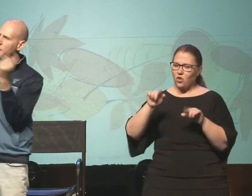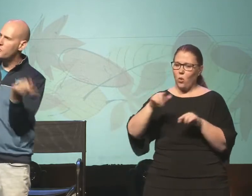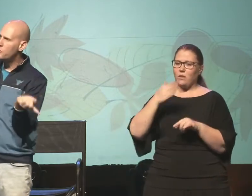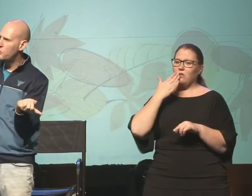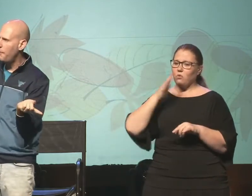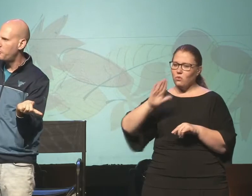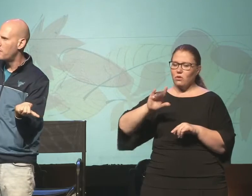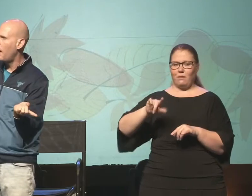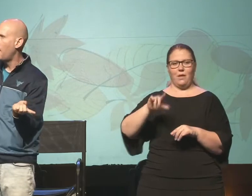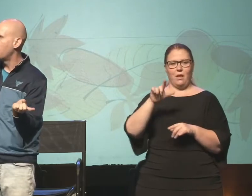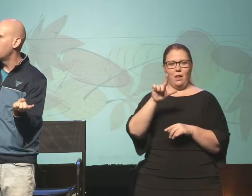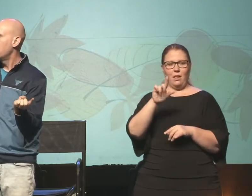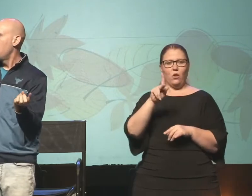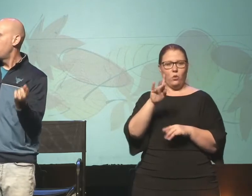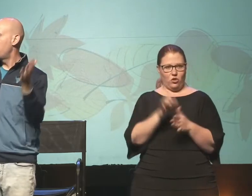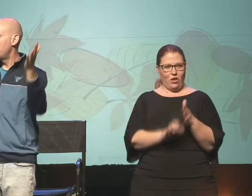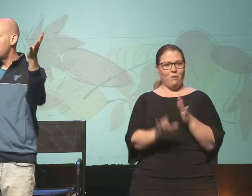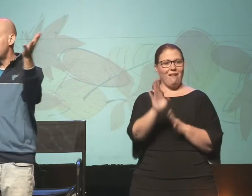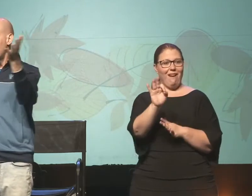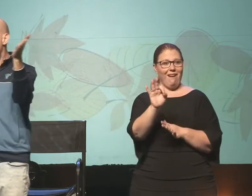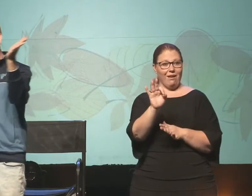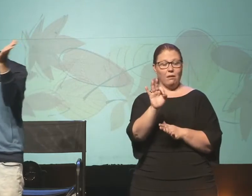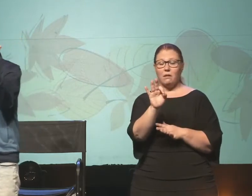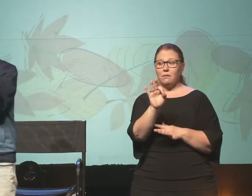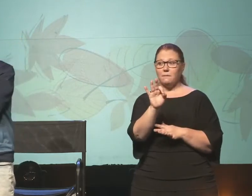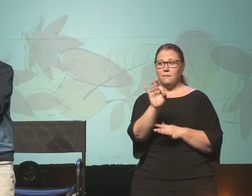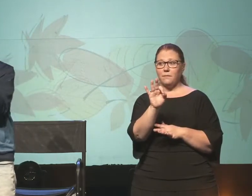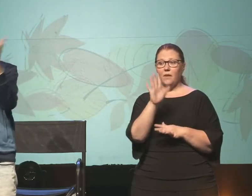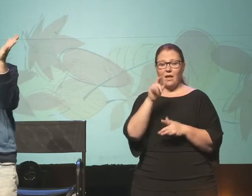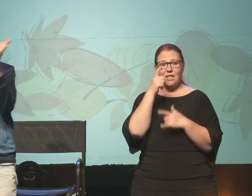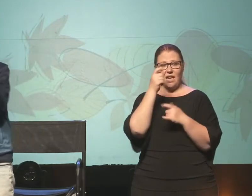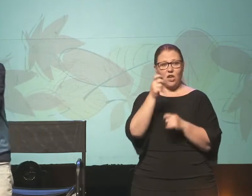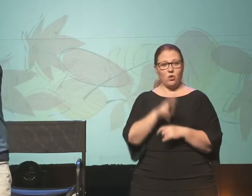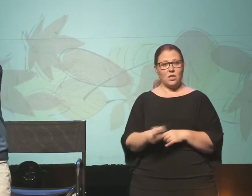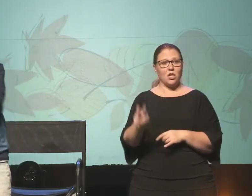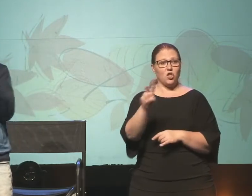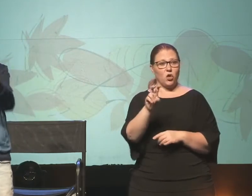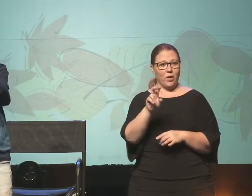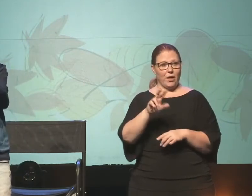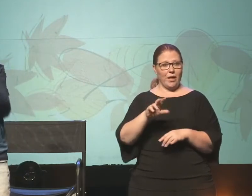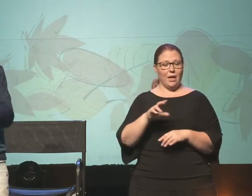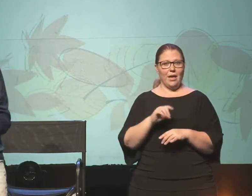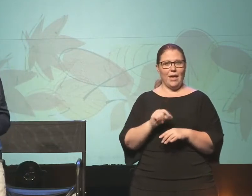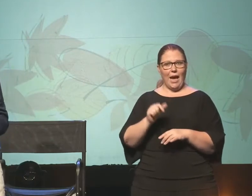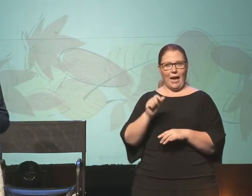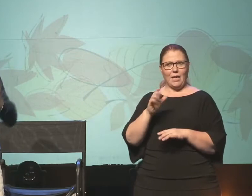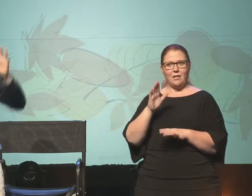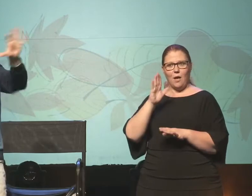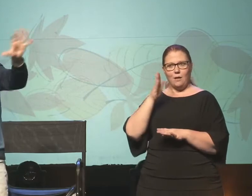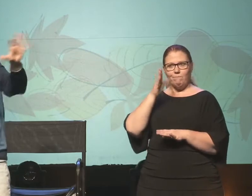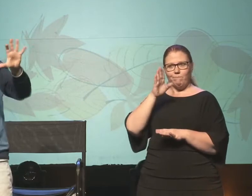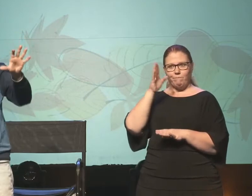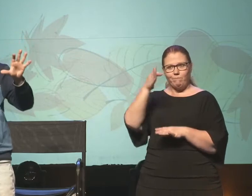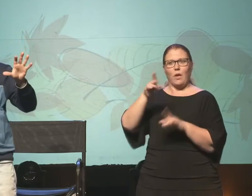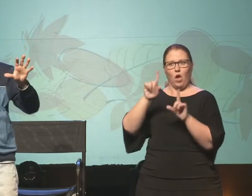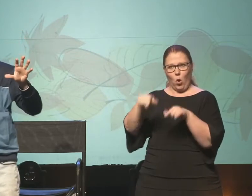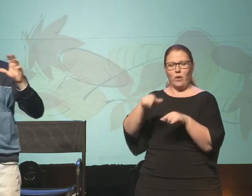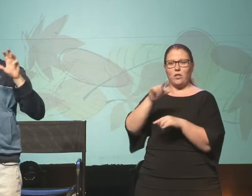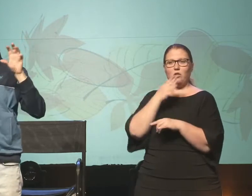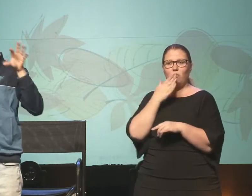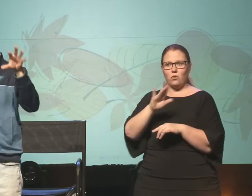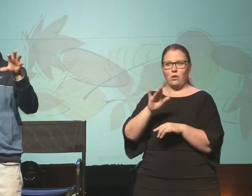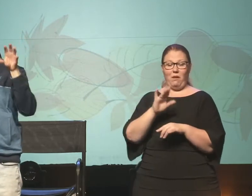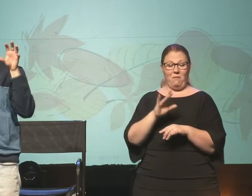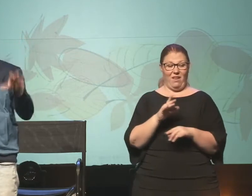We find in Luke chapter 9 that this is an interesting journey. He has set his face towards Jerusalem, and he had been in Samaria,